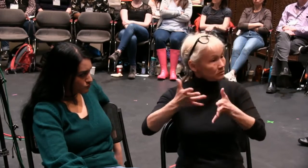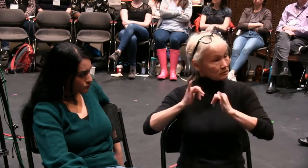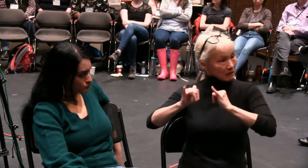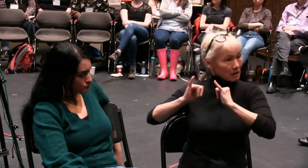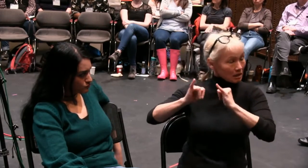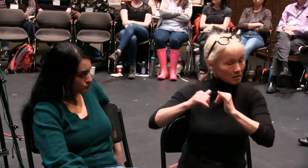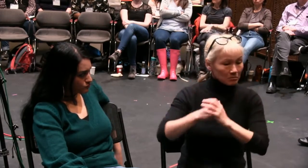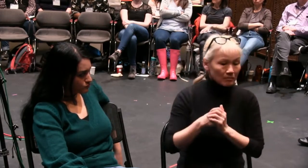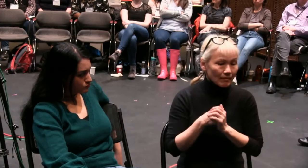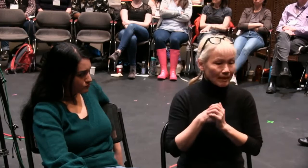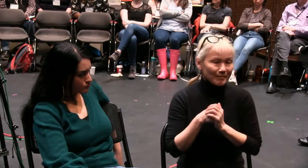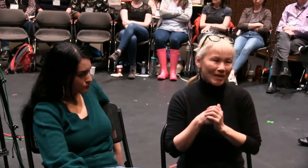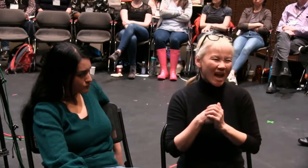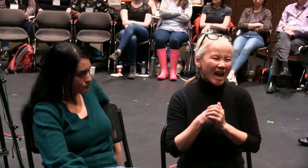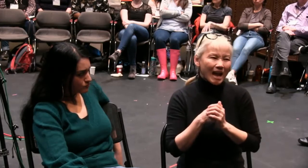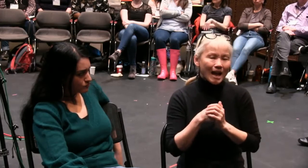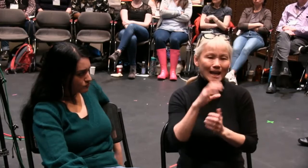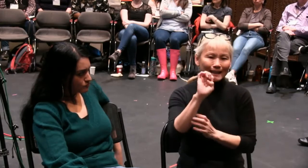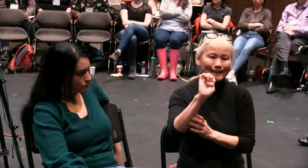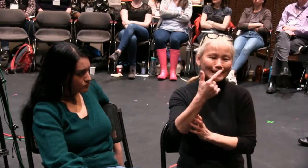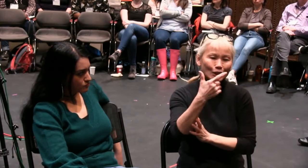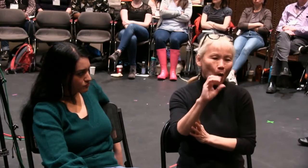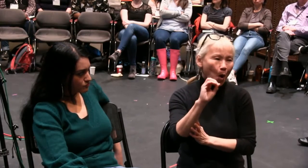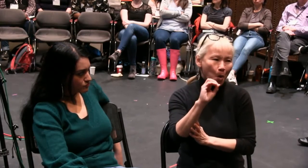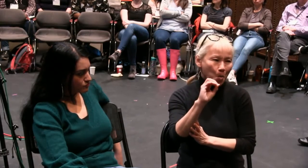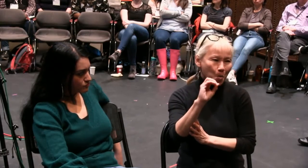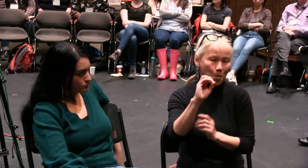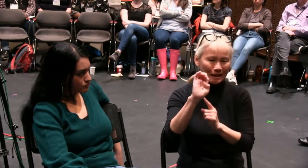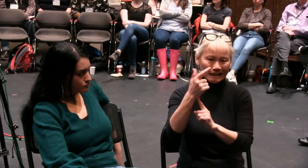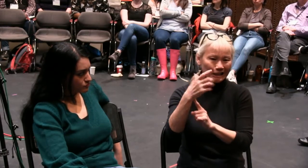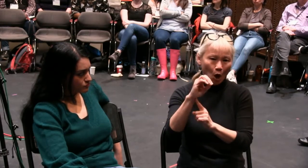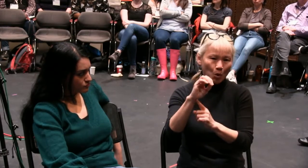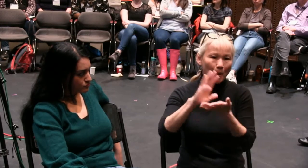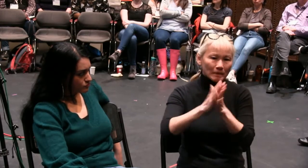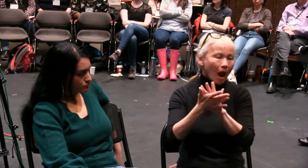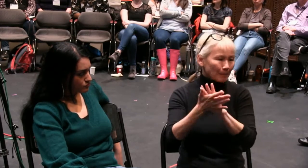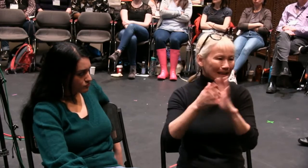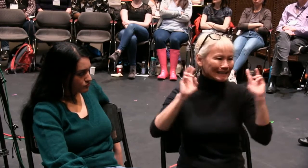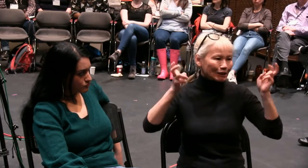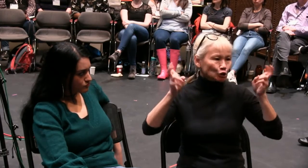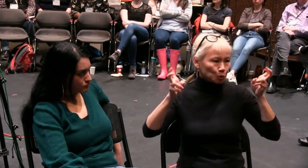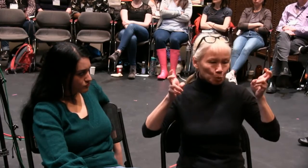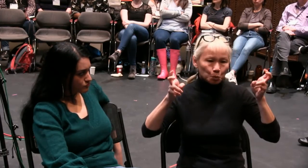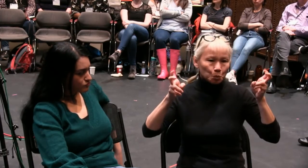So we had this particular counterpart character, the fool, let's say, maybe the ego